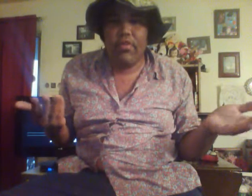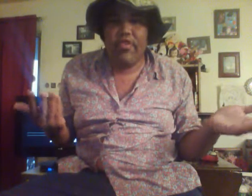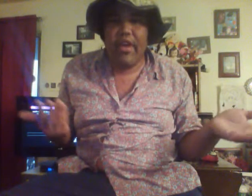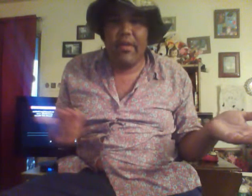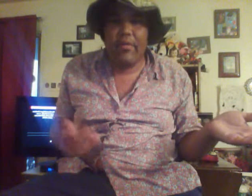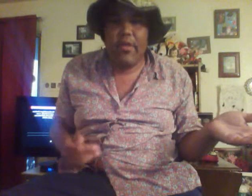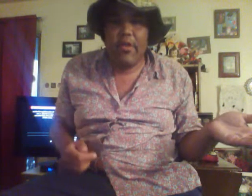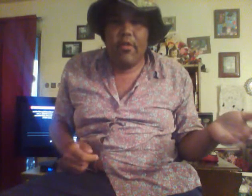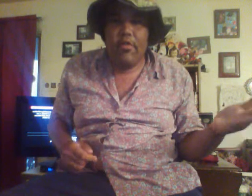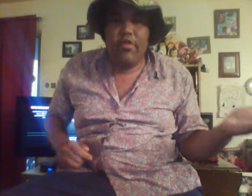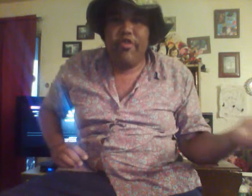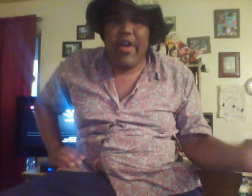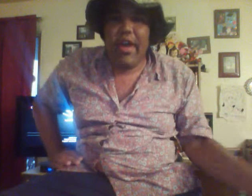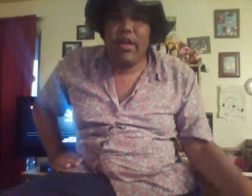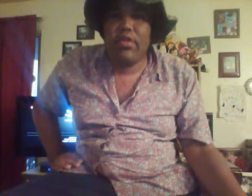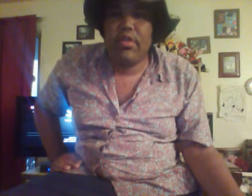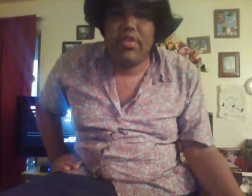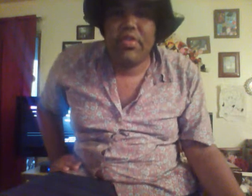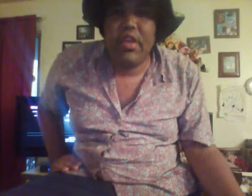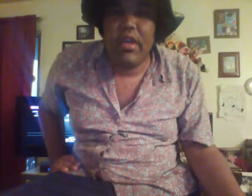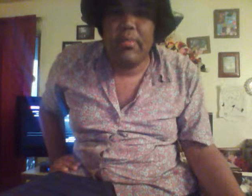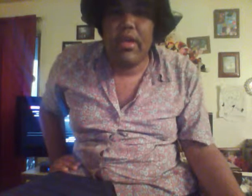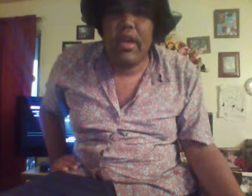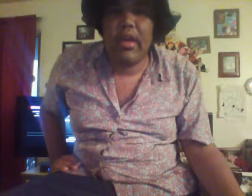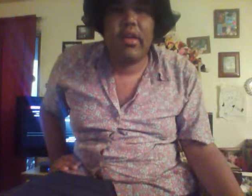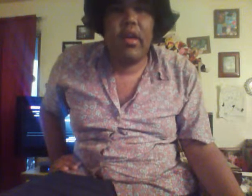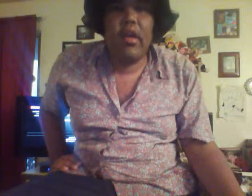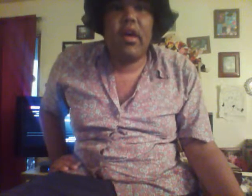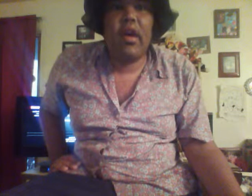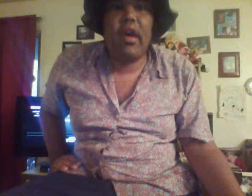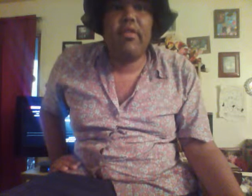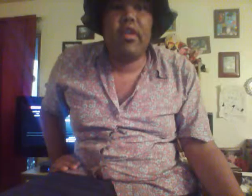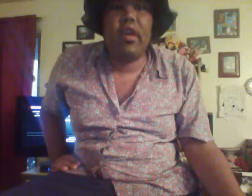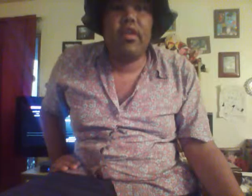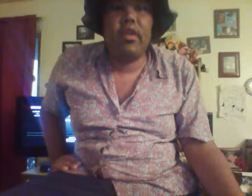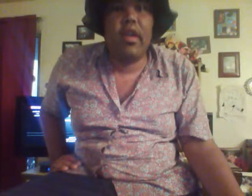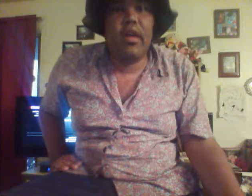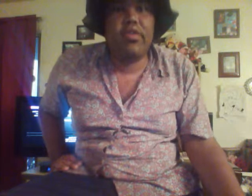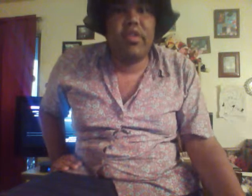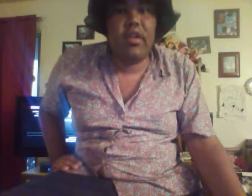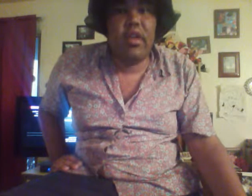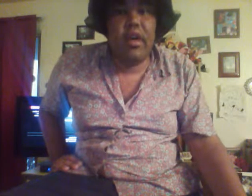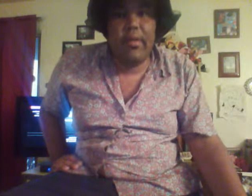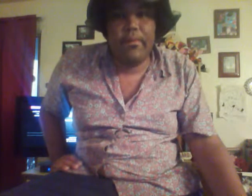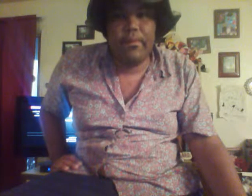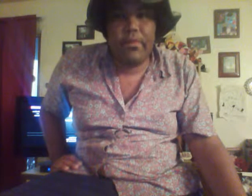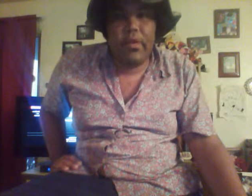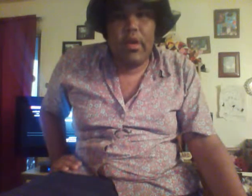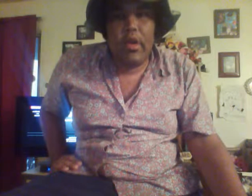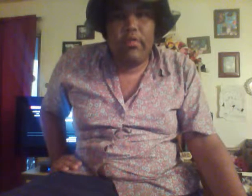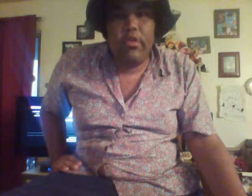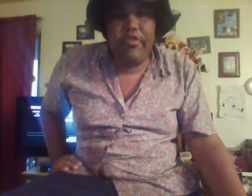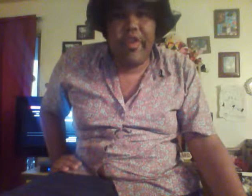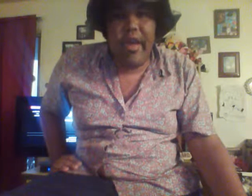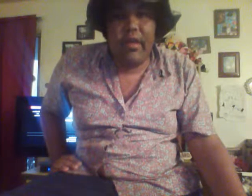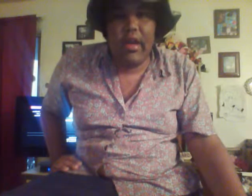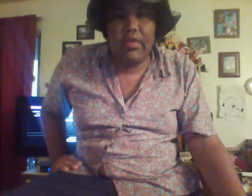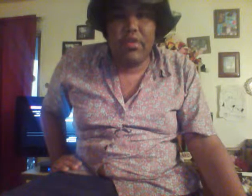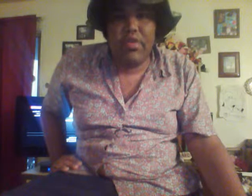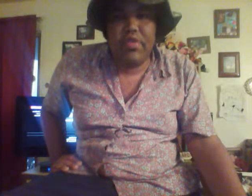Rufan... Rufan isn't seen, but, like... I have an idea, like, that, like... Rufan, like, just